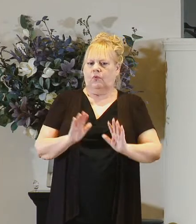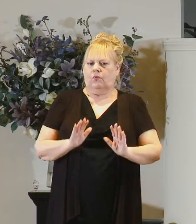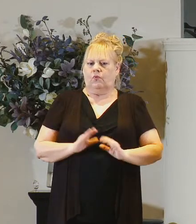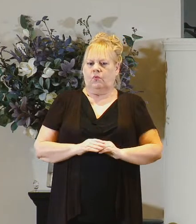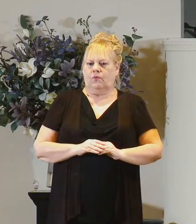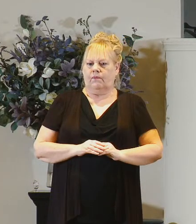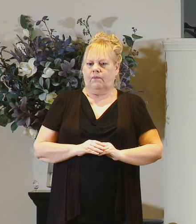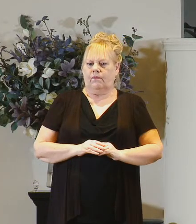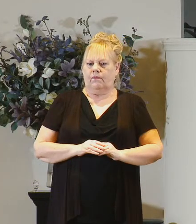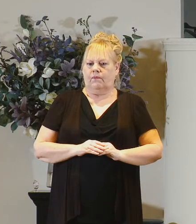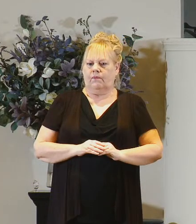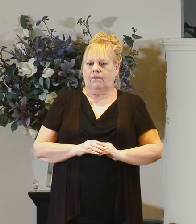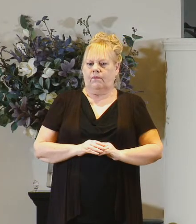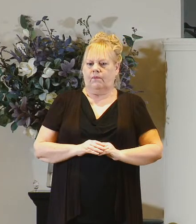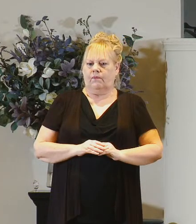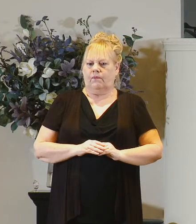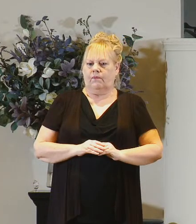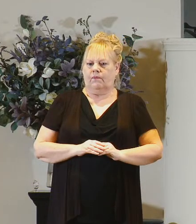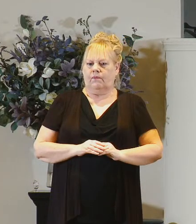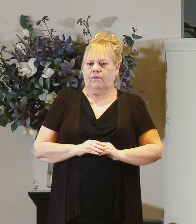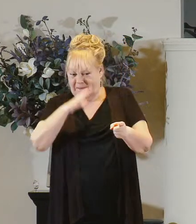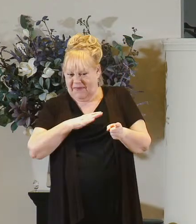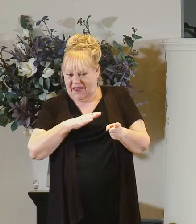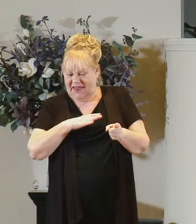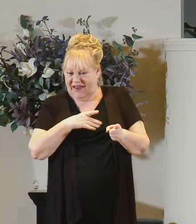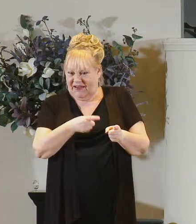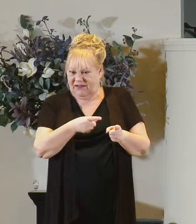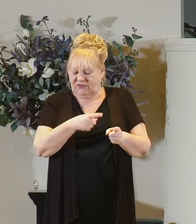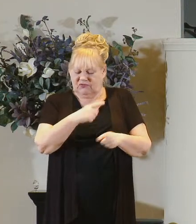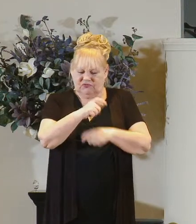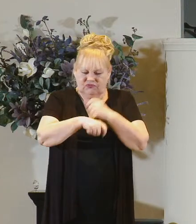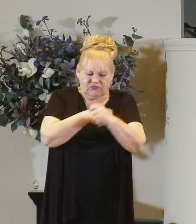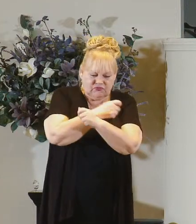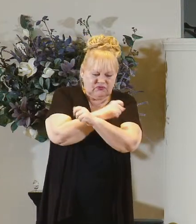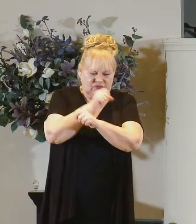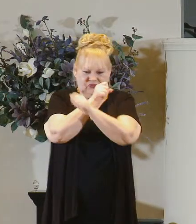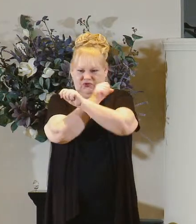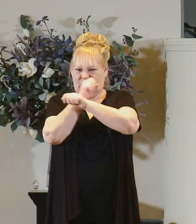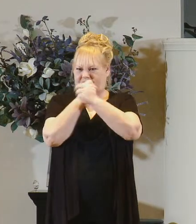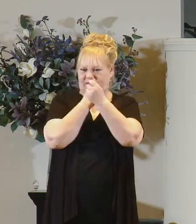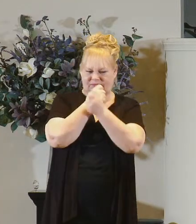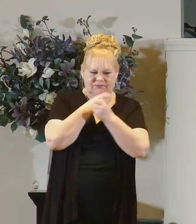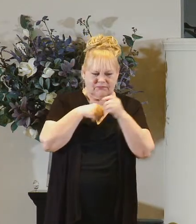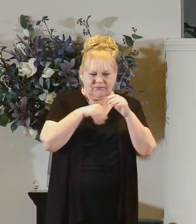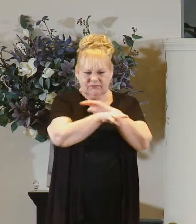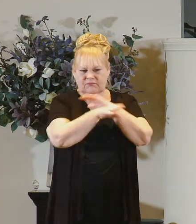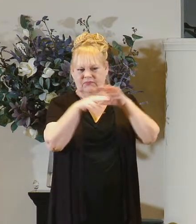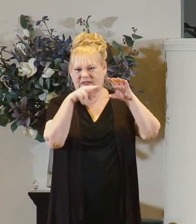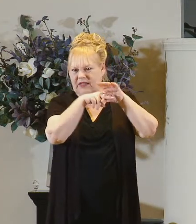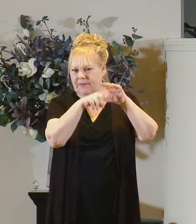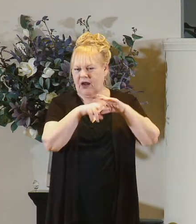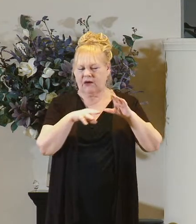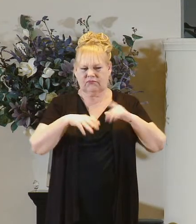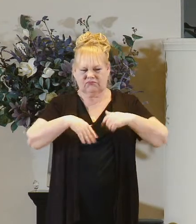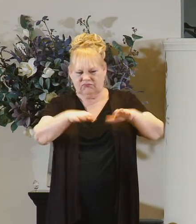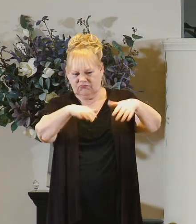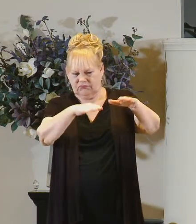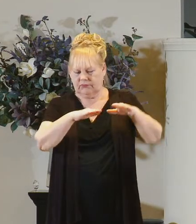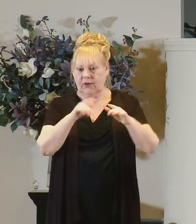i mean they can sort of manage this guy by wrapping him in chains and sending him out to the cemetery but jesus